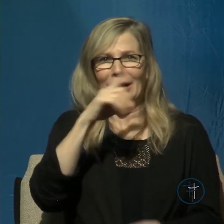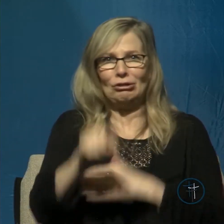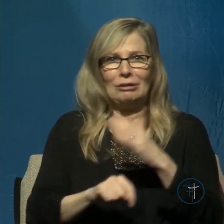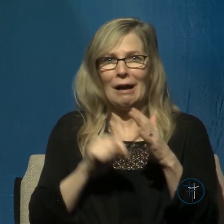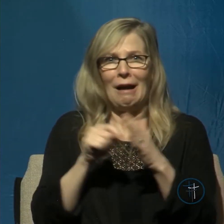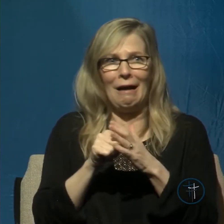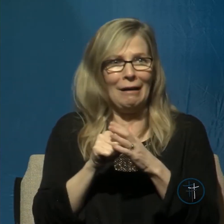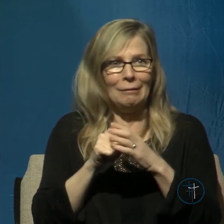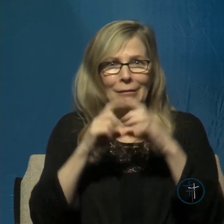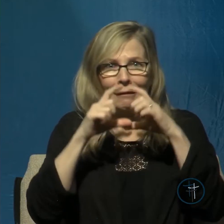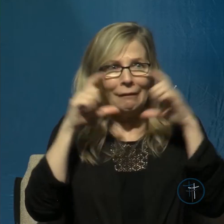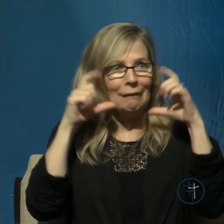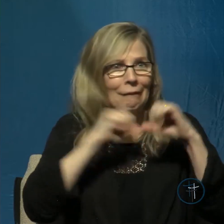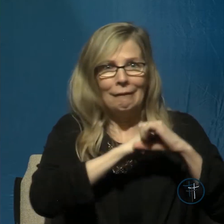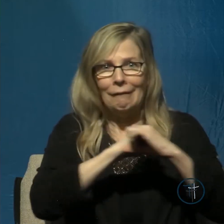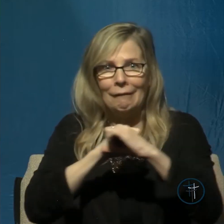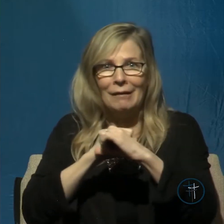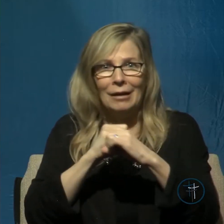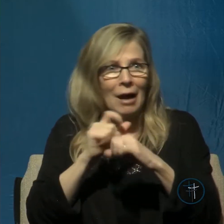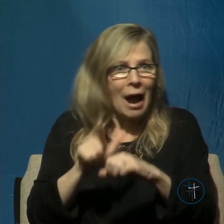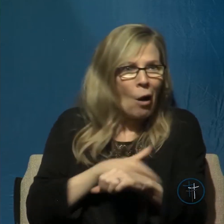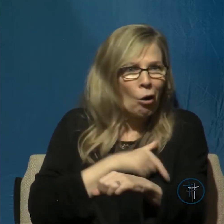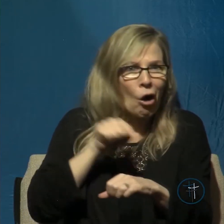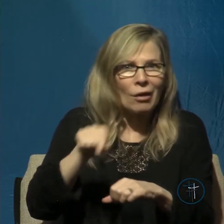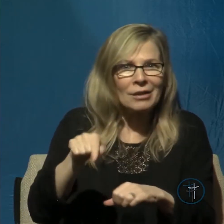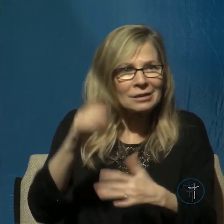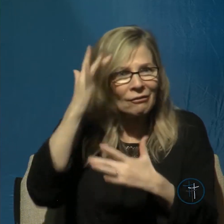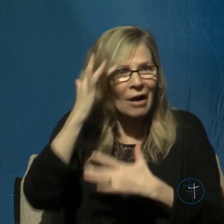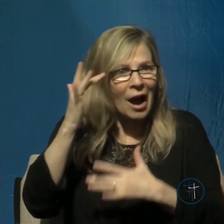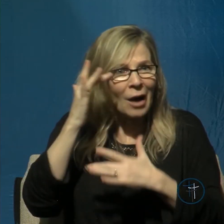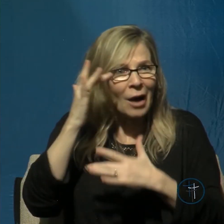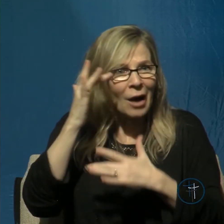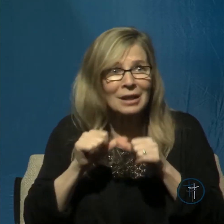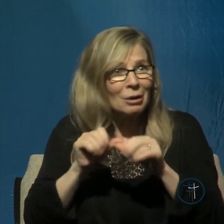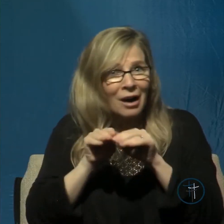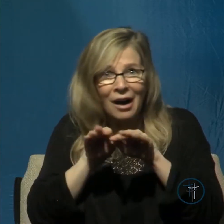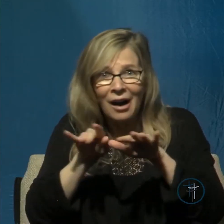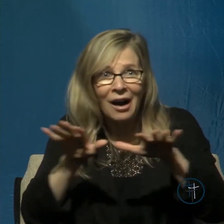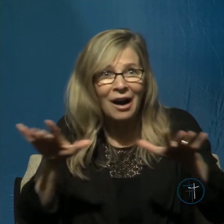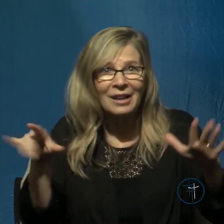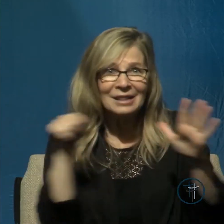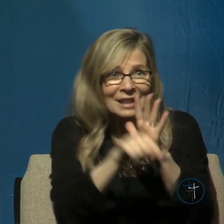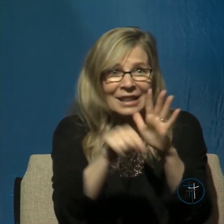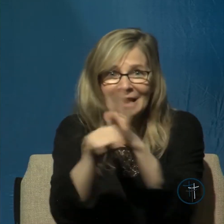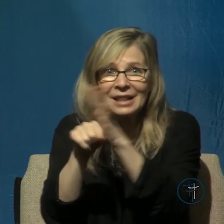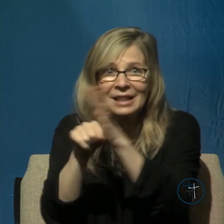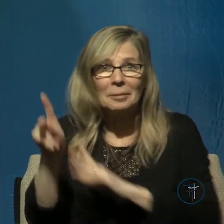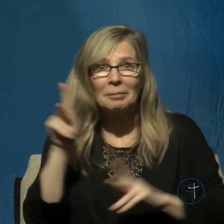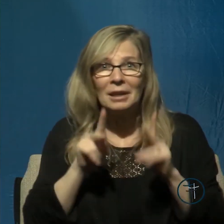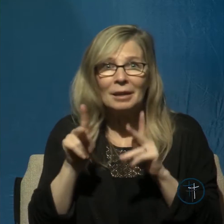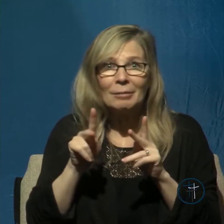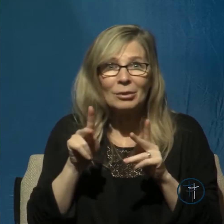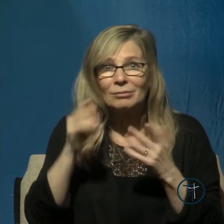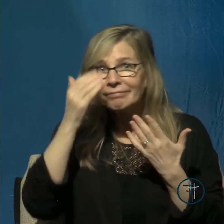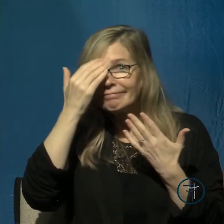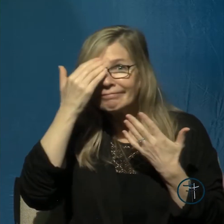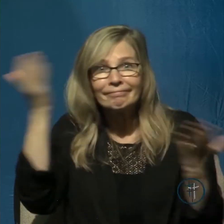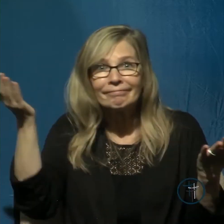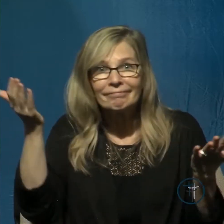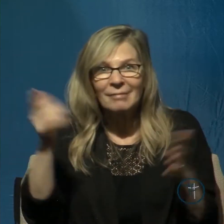we're living in, not knowing how long this virus will keep spreading and killing people, not knowing how long this social